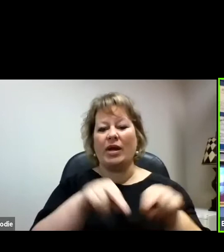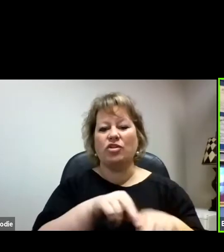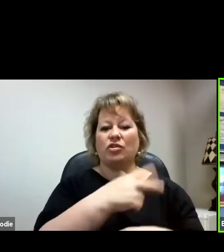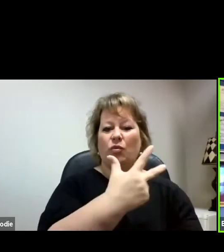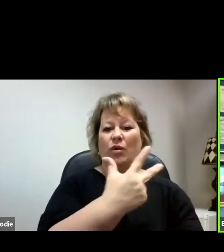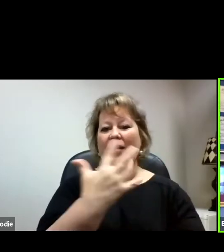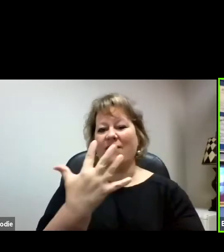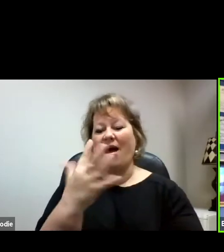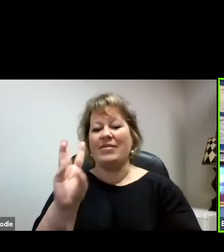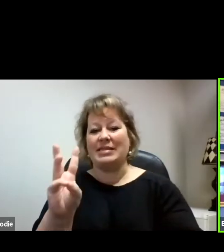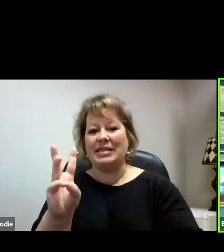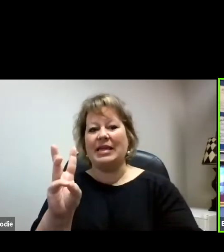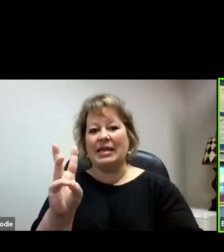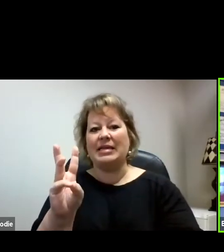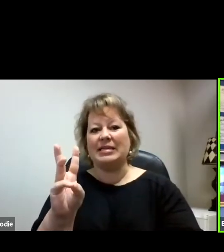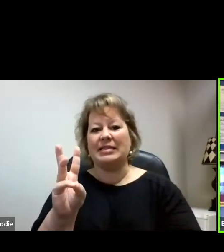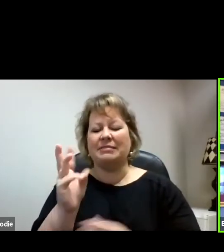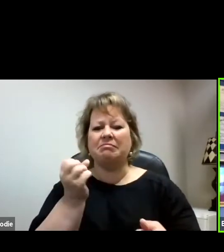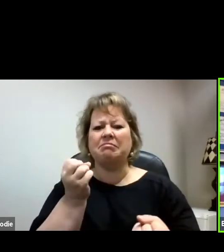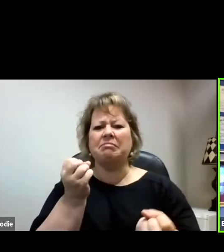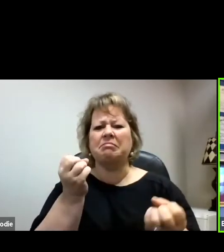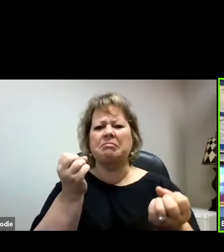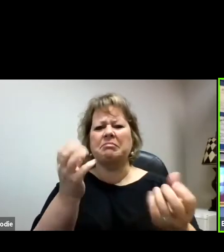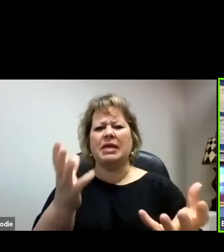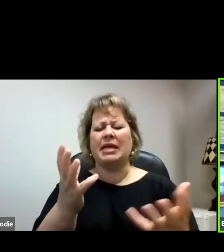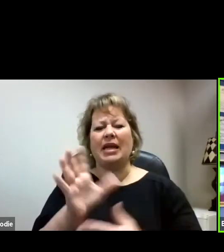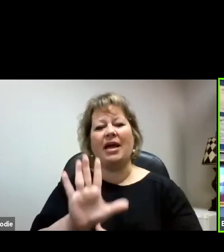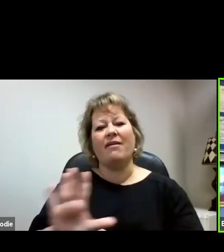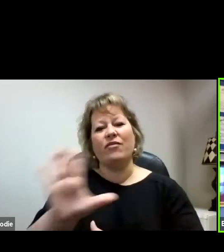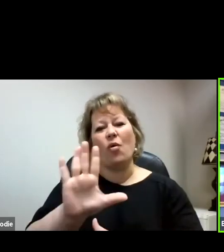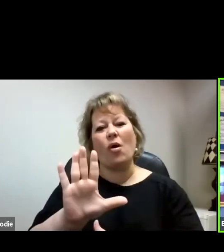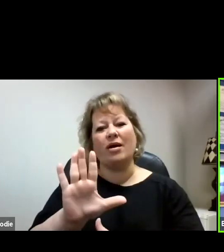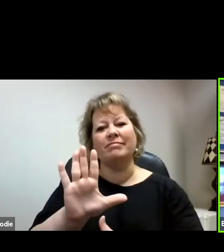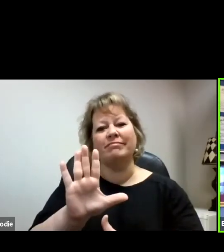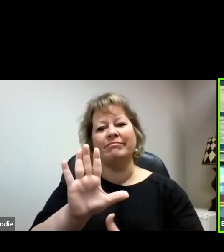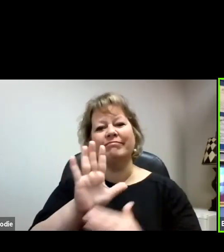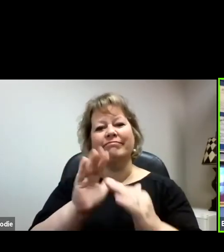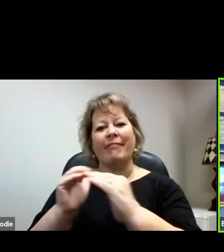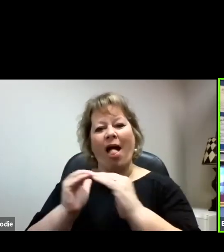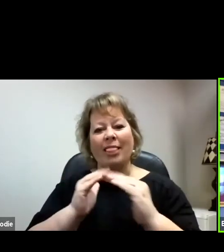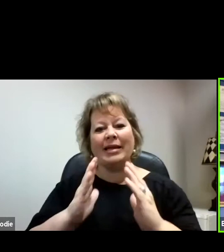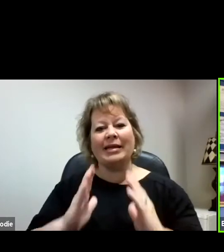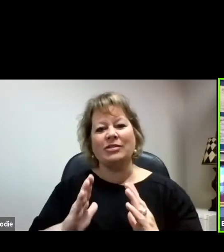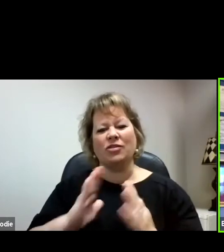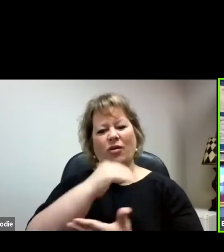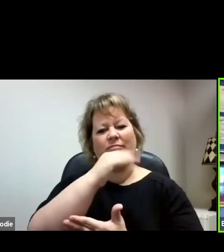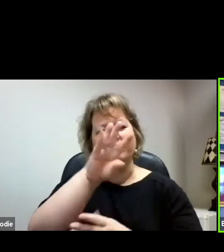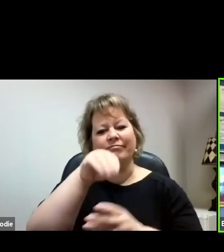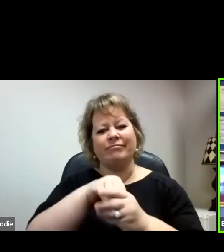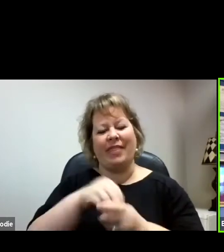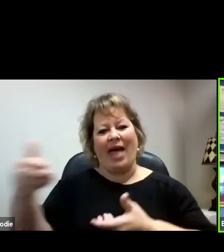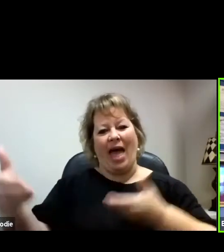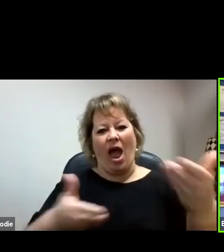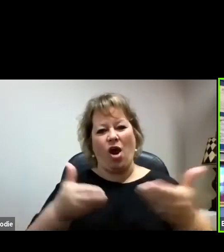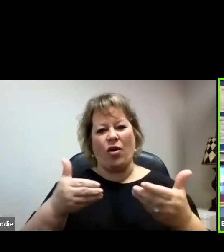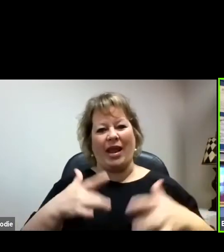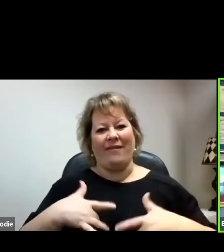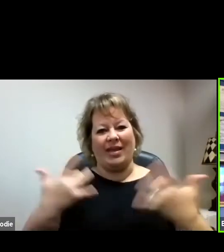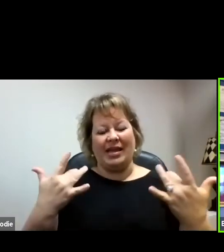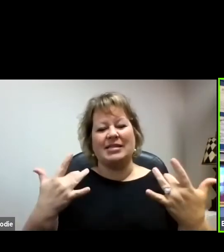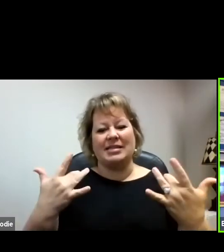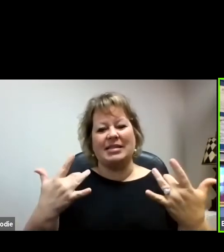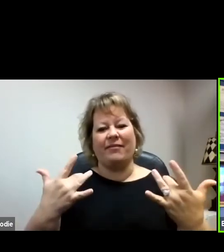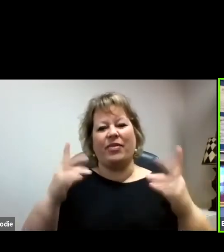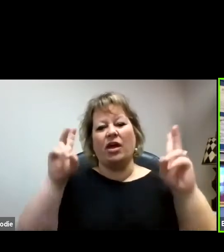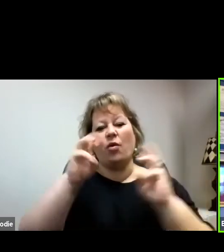6. Many of your colleagues are part of the hiring events, the Worlds of Work